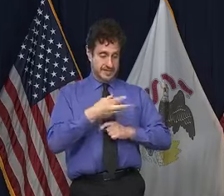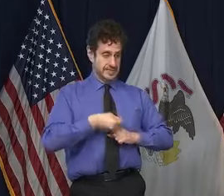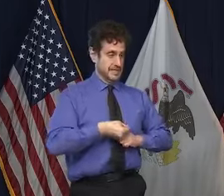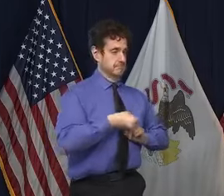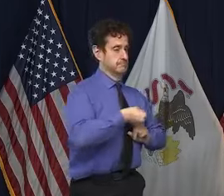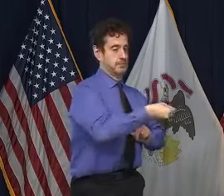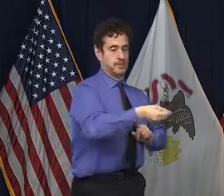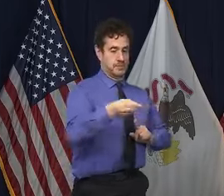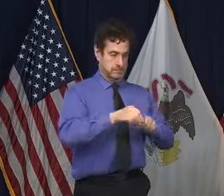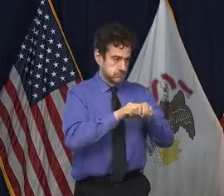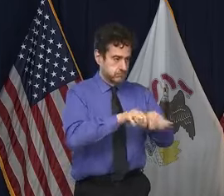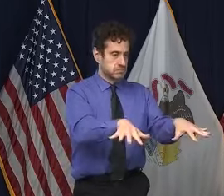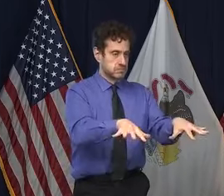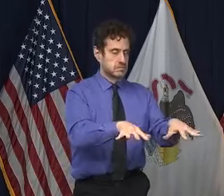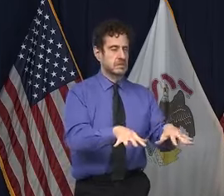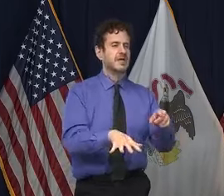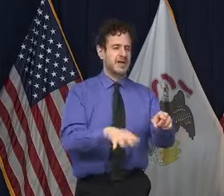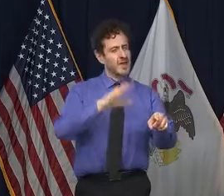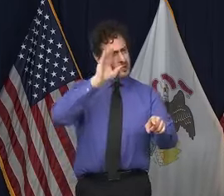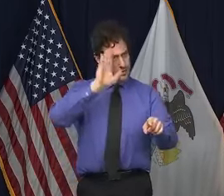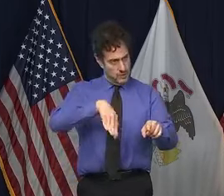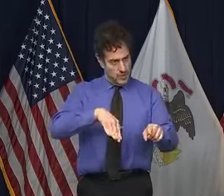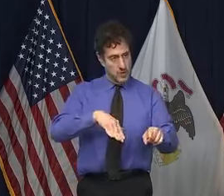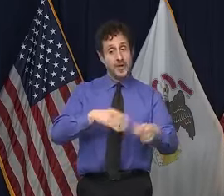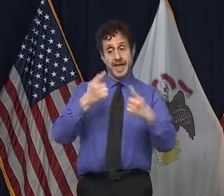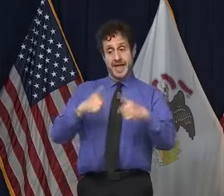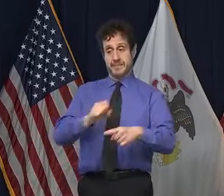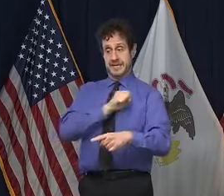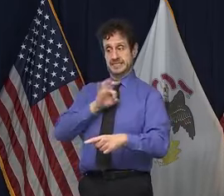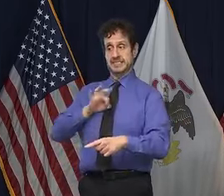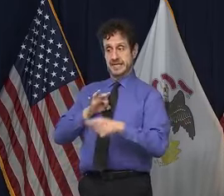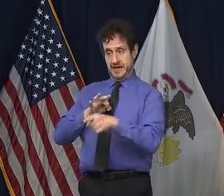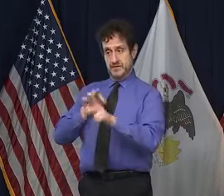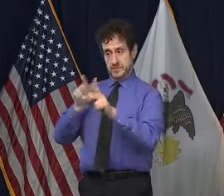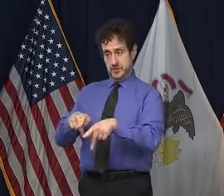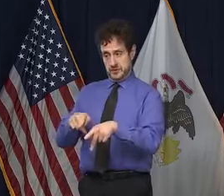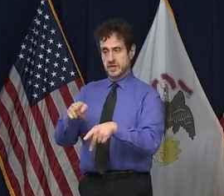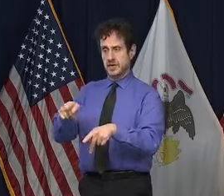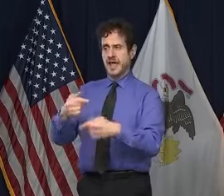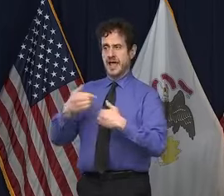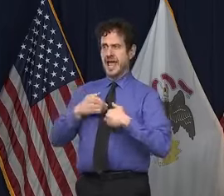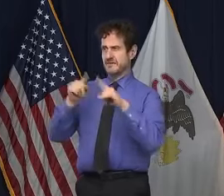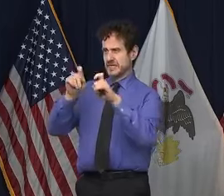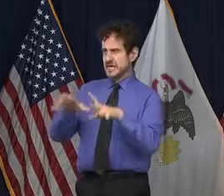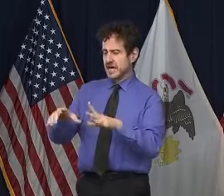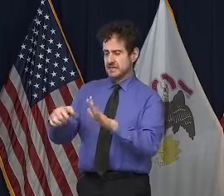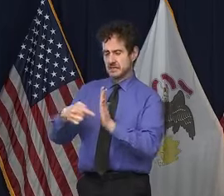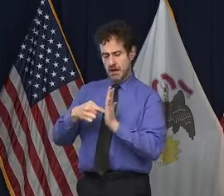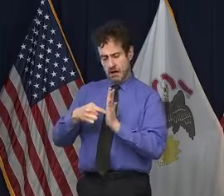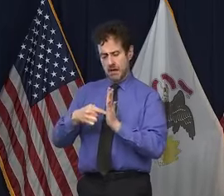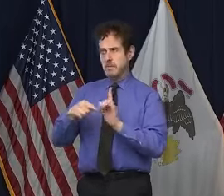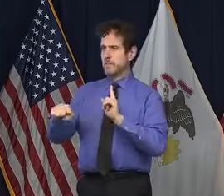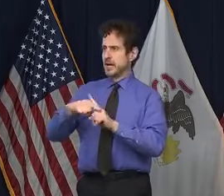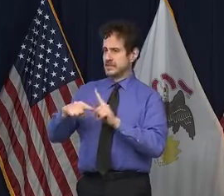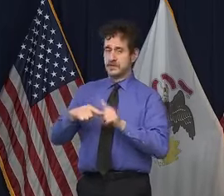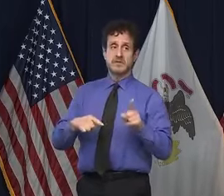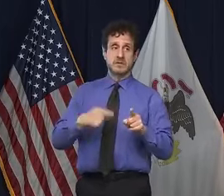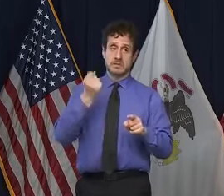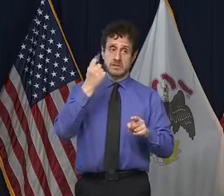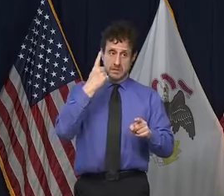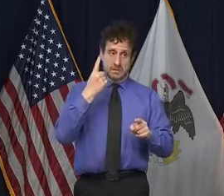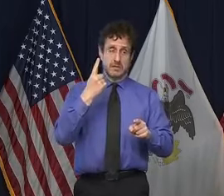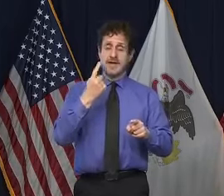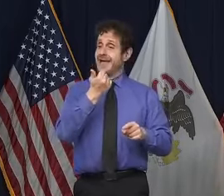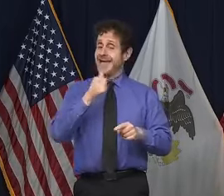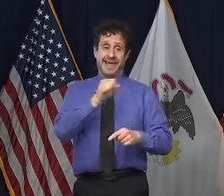way this works is once a staff person is tested positive, and they test, by the way, every week, staff at long-term